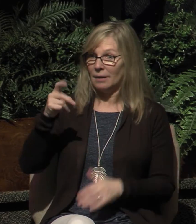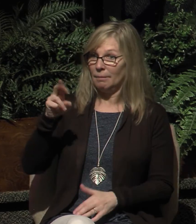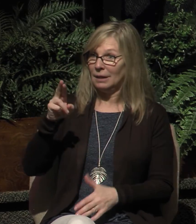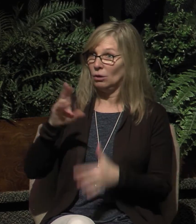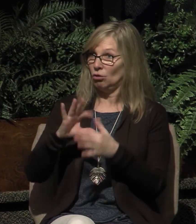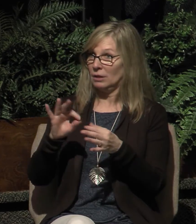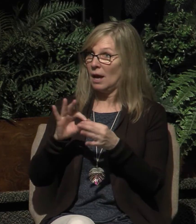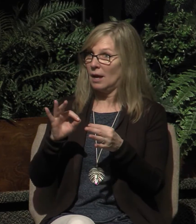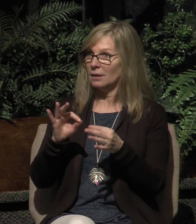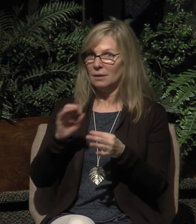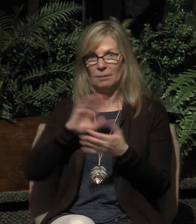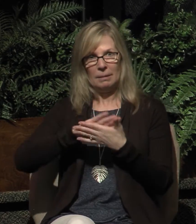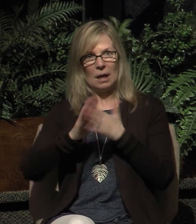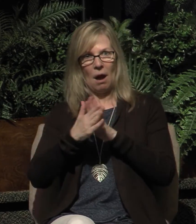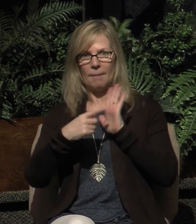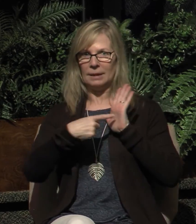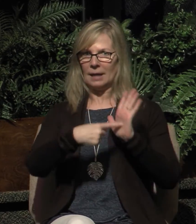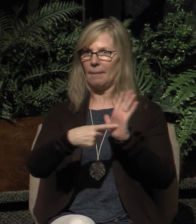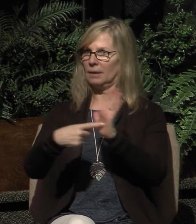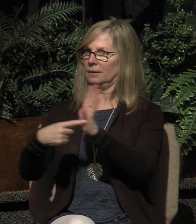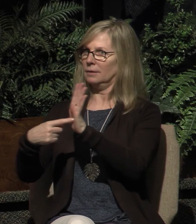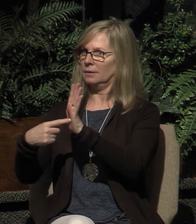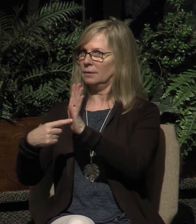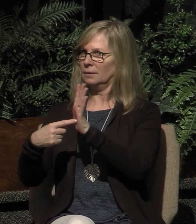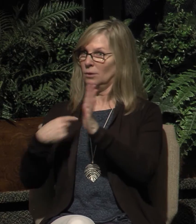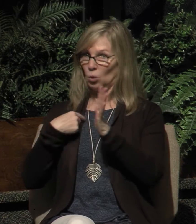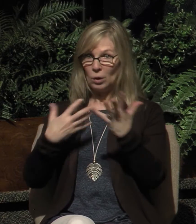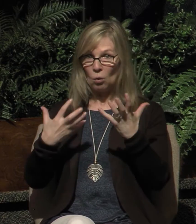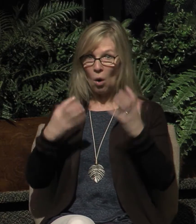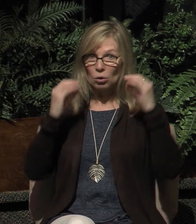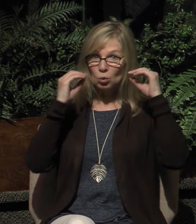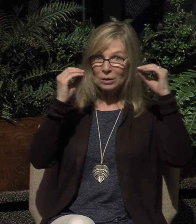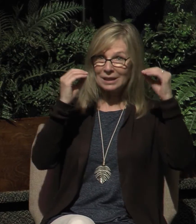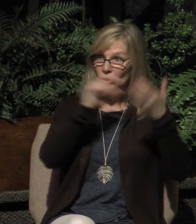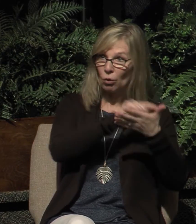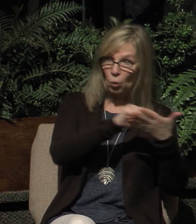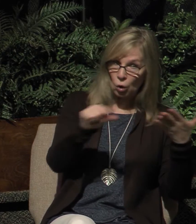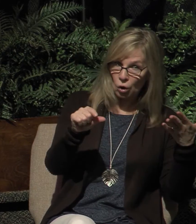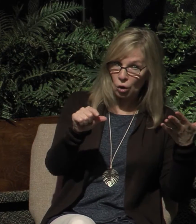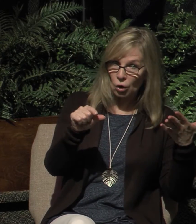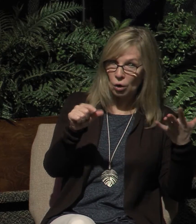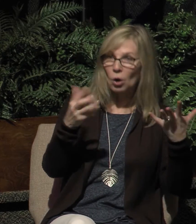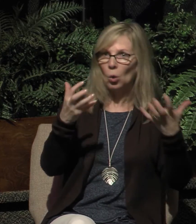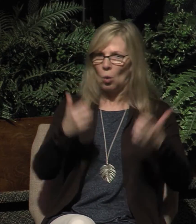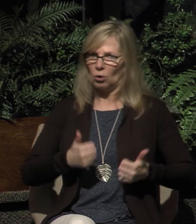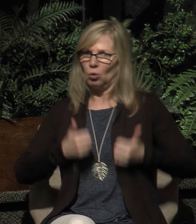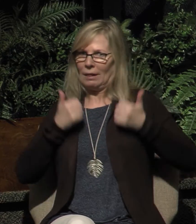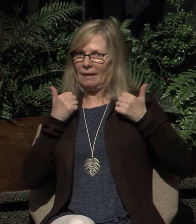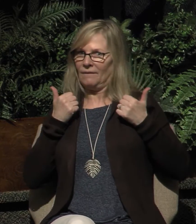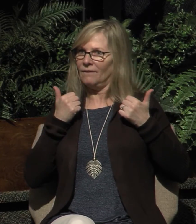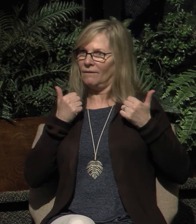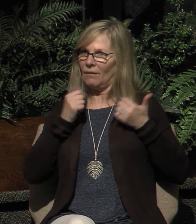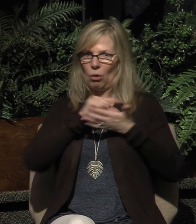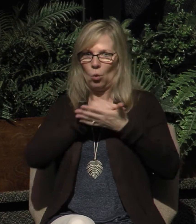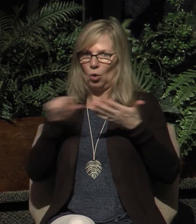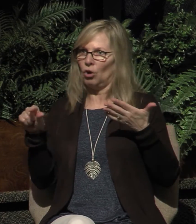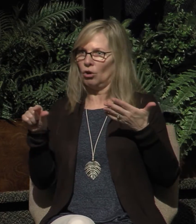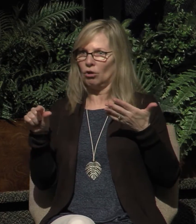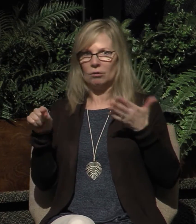to you. We want to teach the word. We want to live out the word before you. That's all. We're here